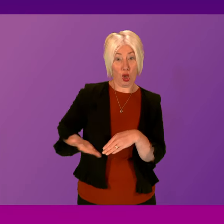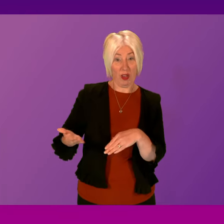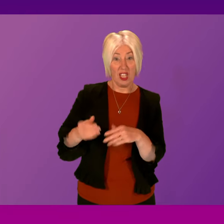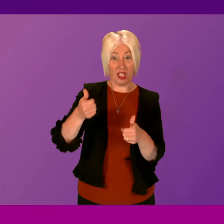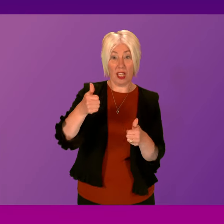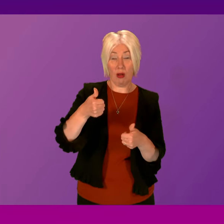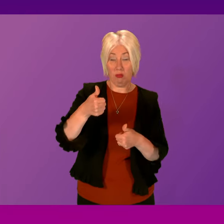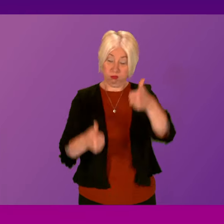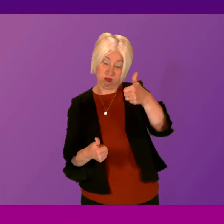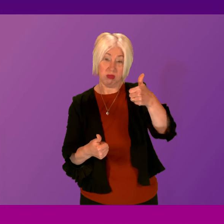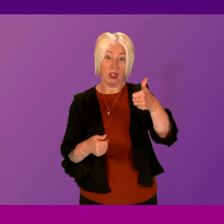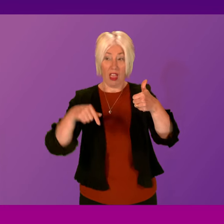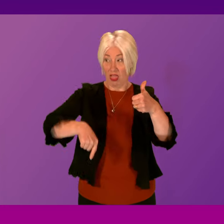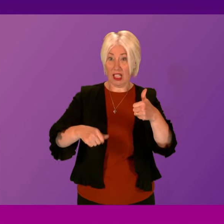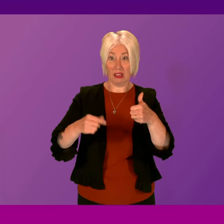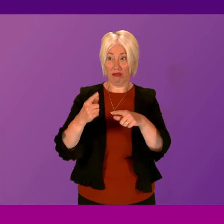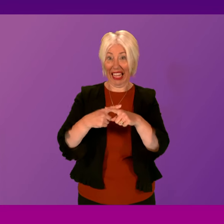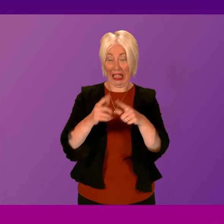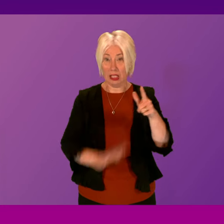disadvantage? First Minister.